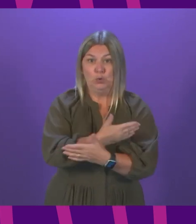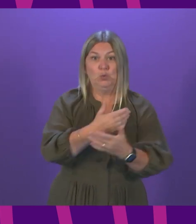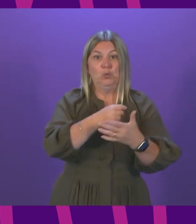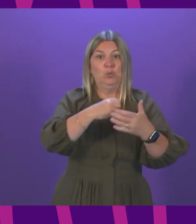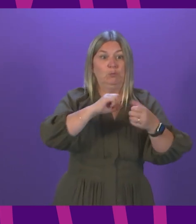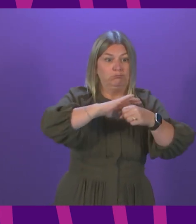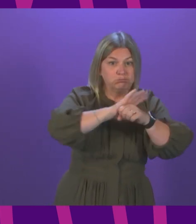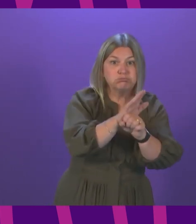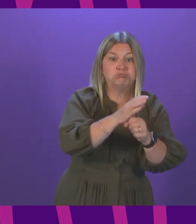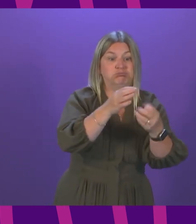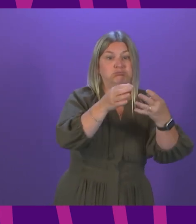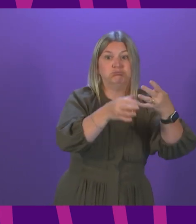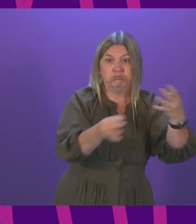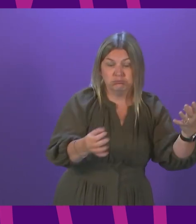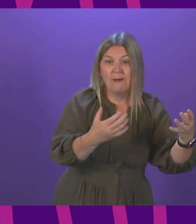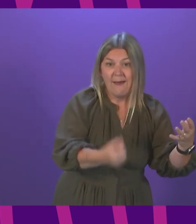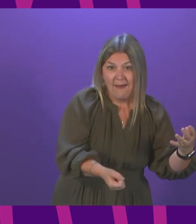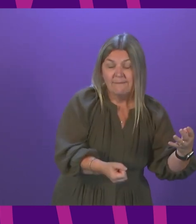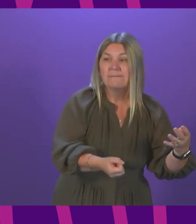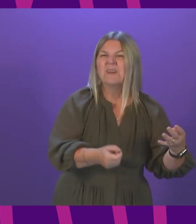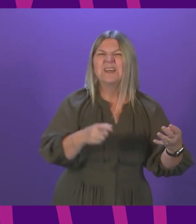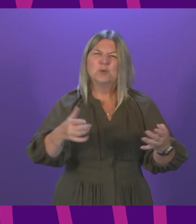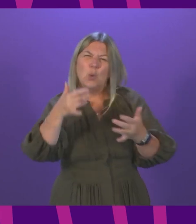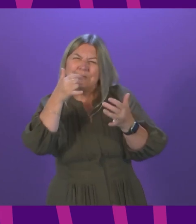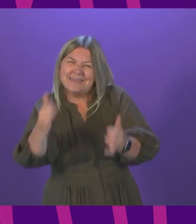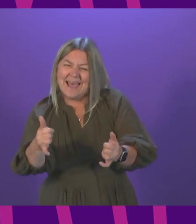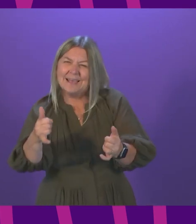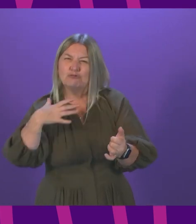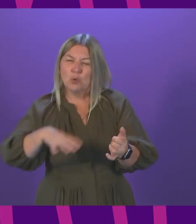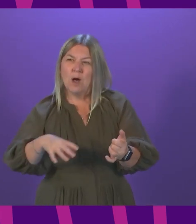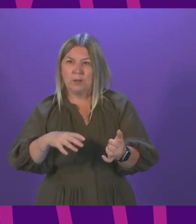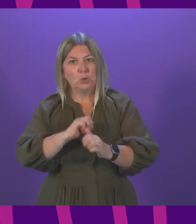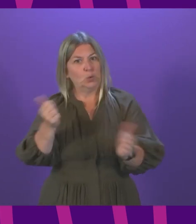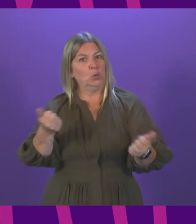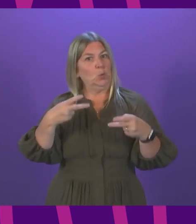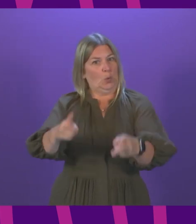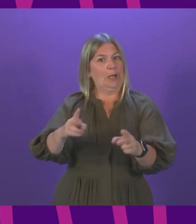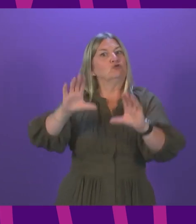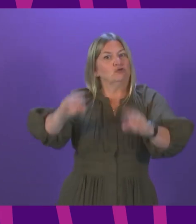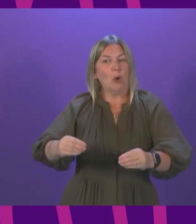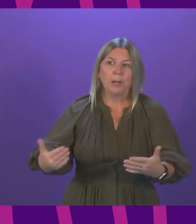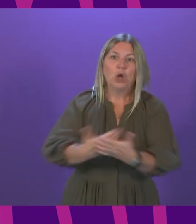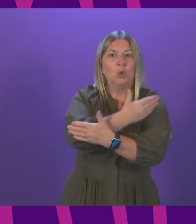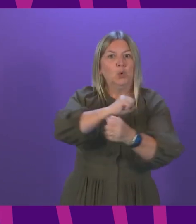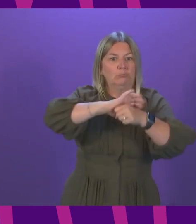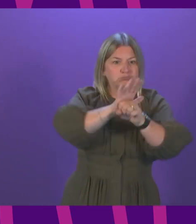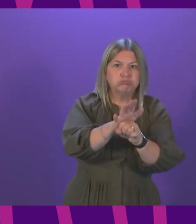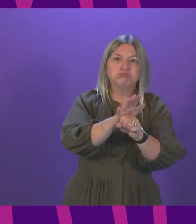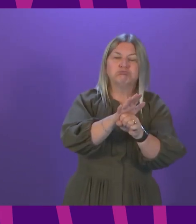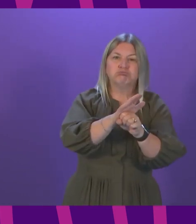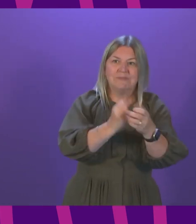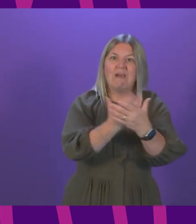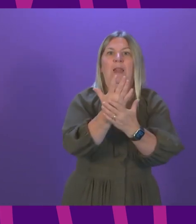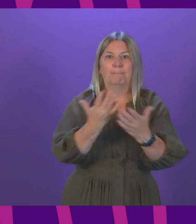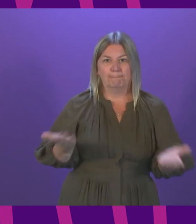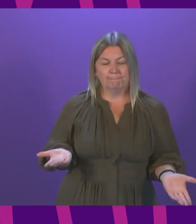The testing requirement for people coming into the country is, I suppose, our best line of defence against that. But on the other hand, if